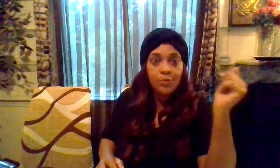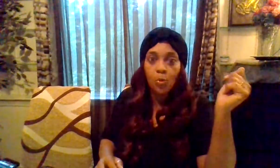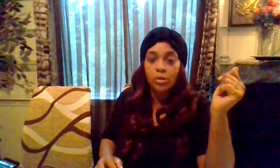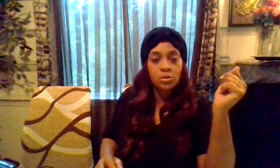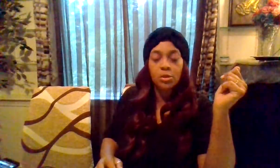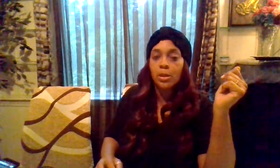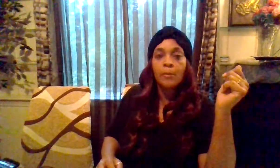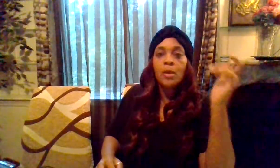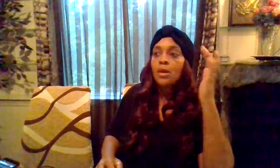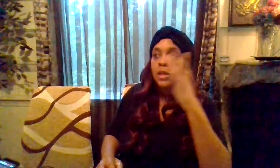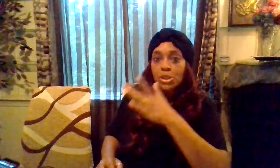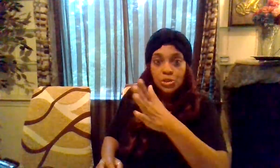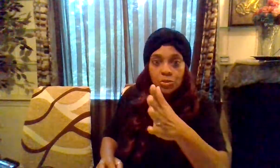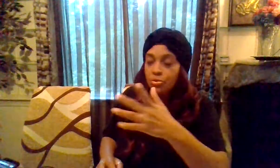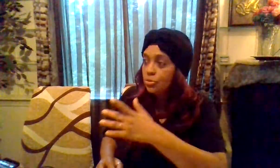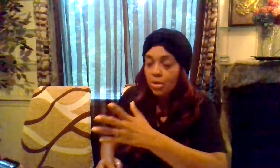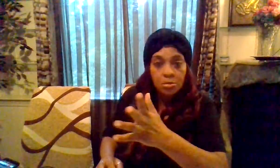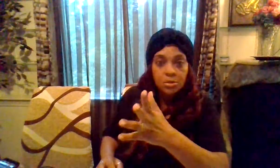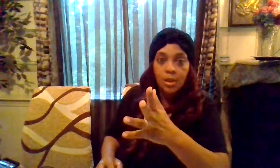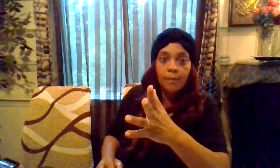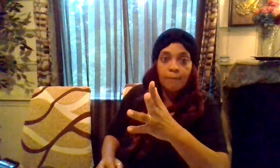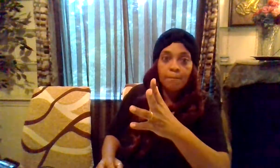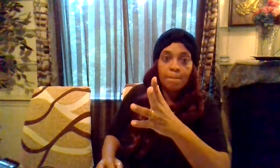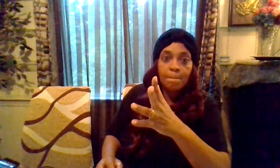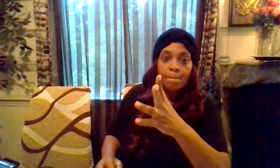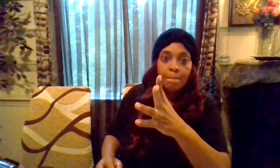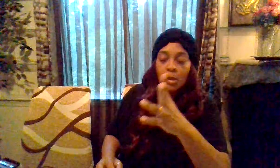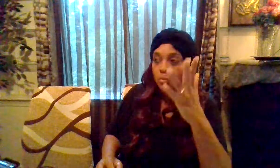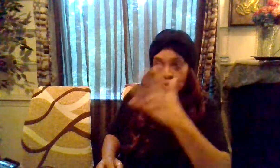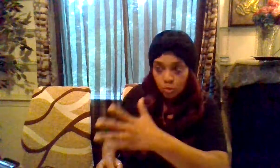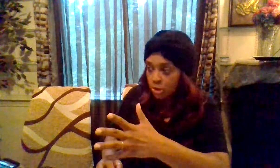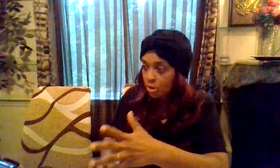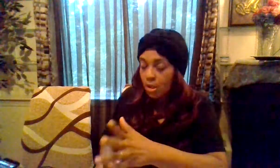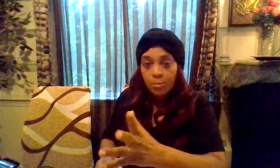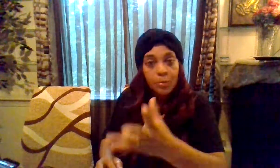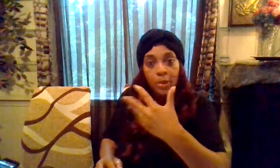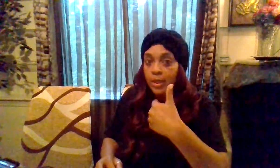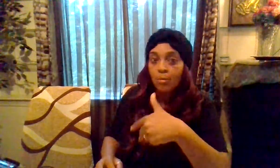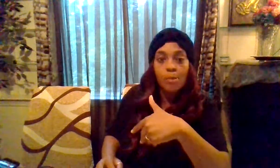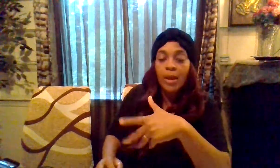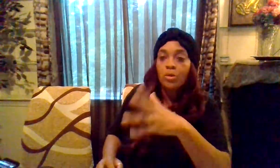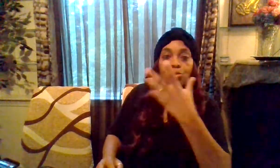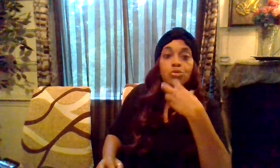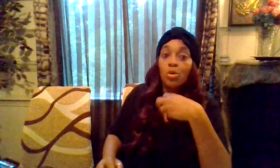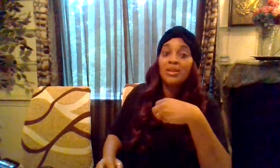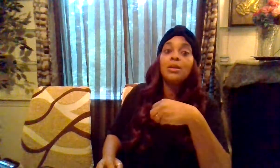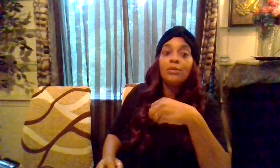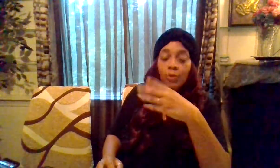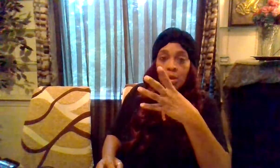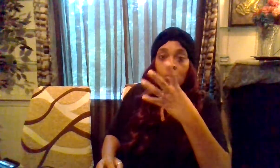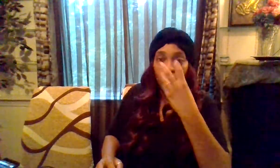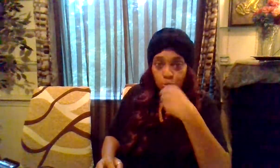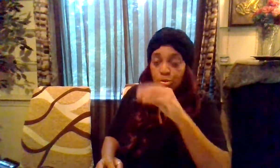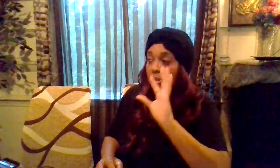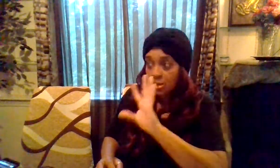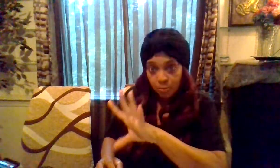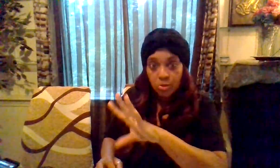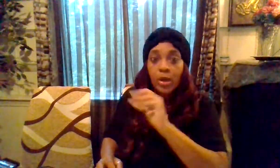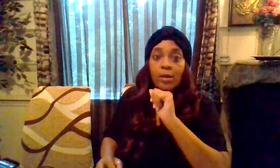even worse on them and it shows you don't do that because what you wish on other people that come right back on you gonna live what you just spilled out